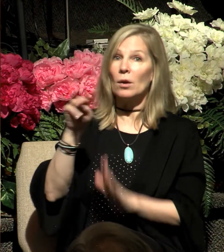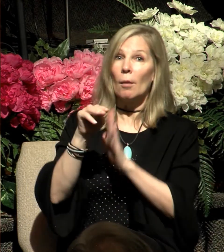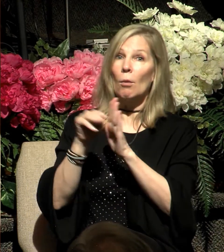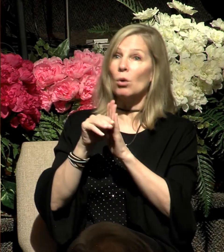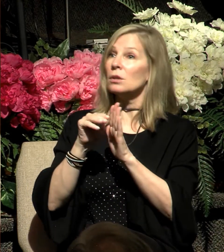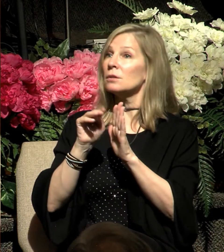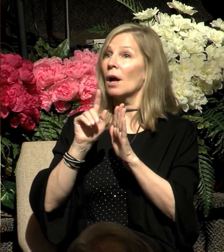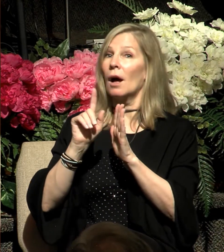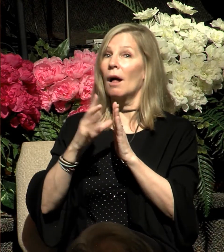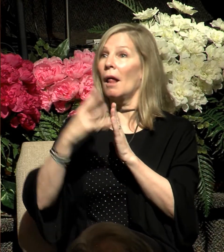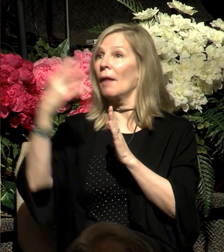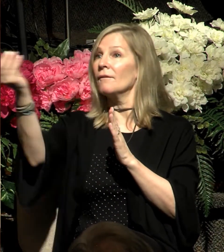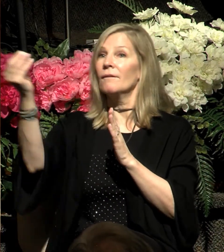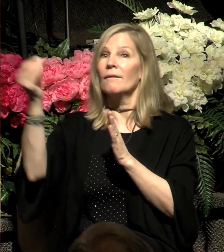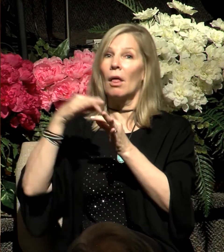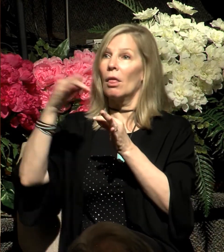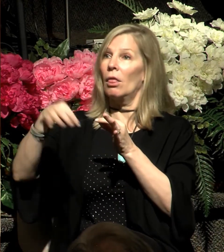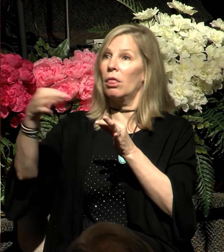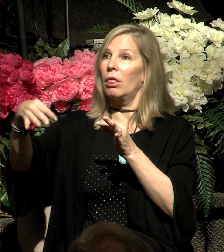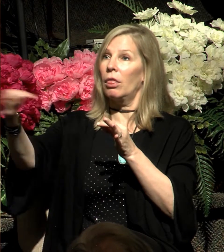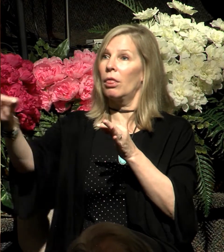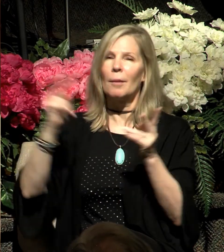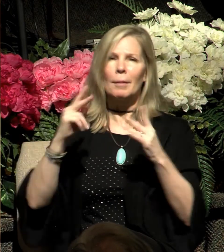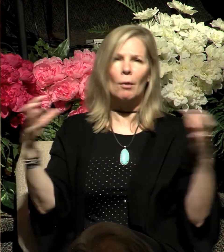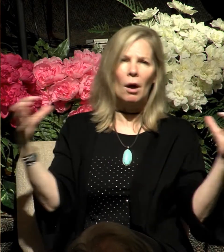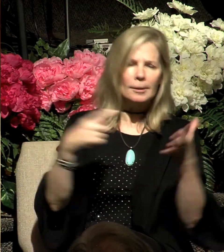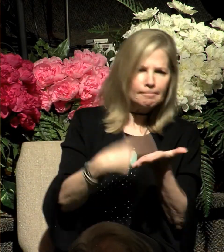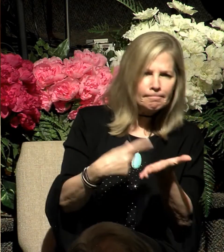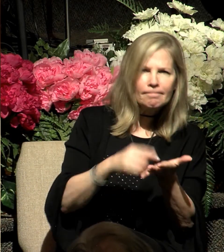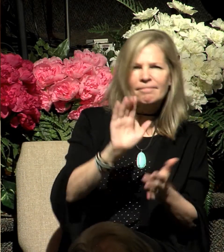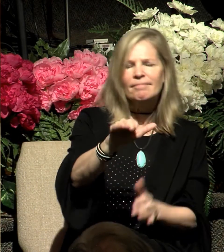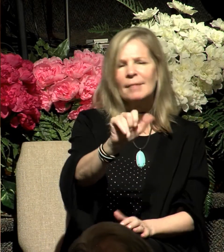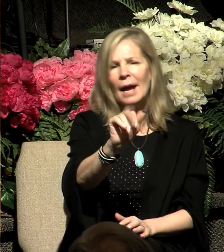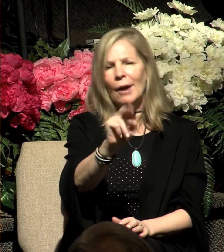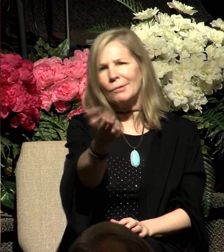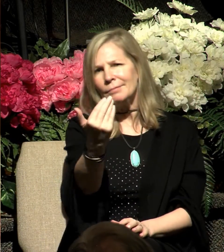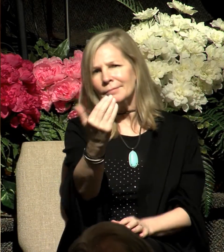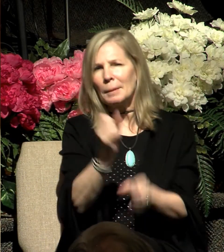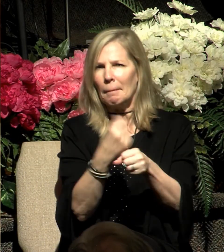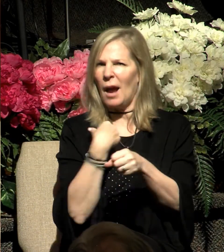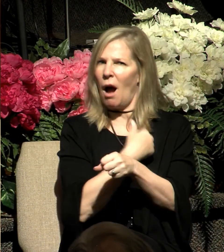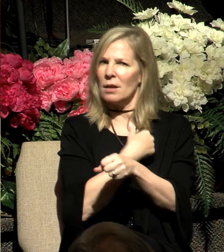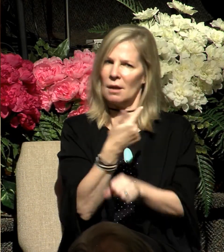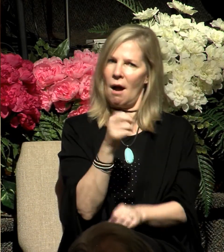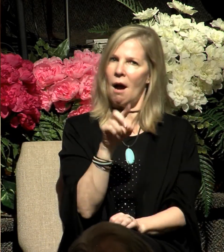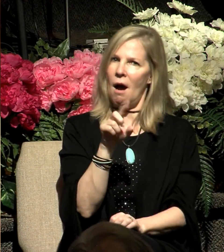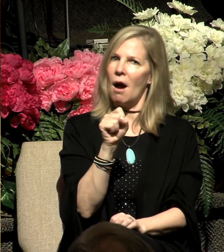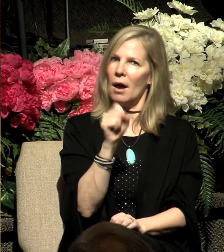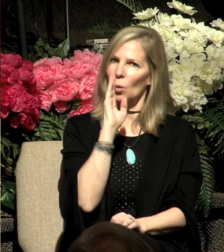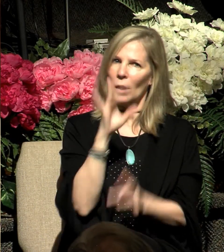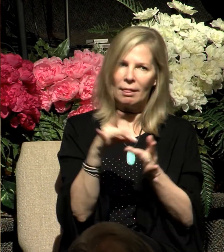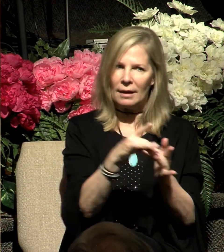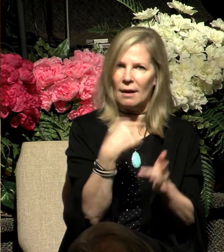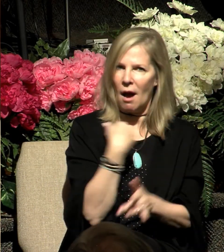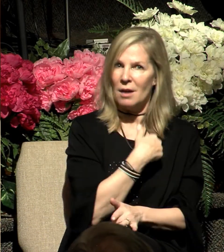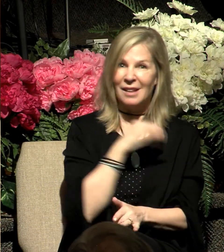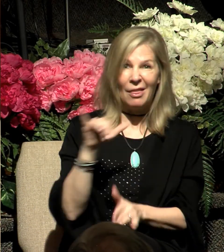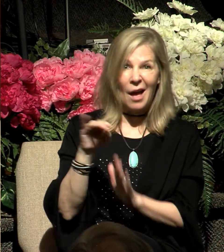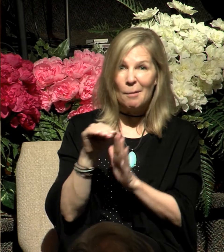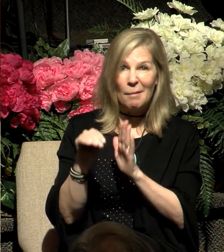to come down from the mountain, the people assembled about Aaron and said to him, come, make us a God who will go before us. As for this Moses, the man who brought us up from the